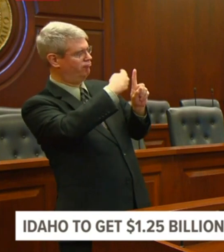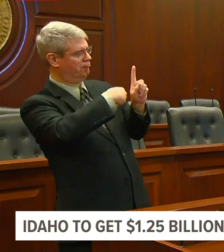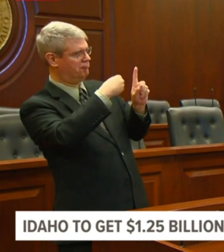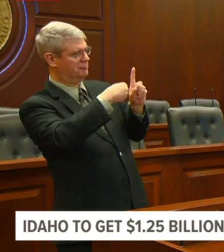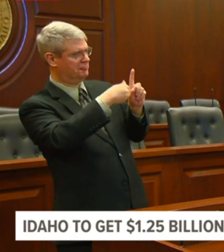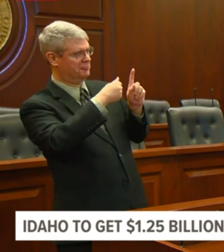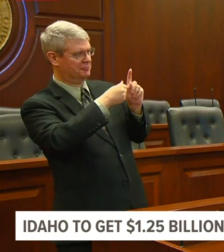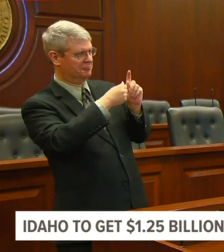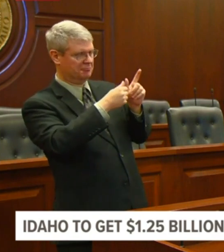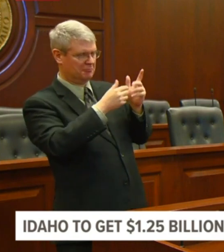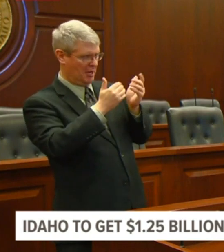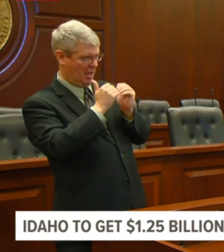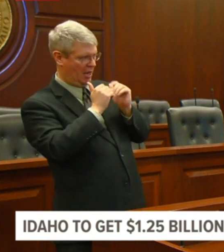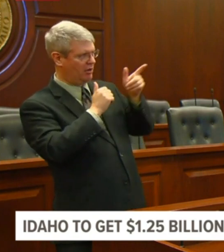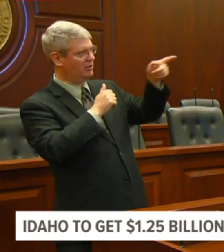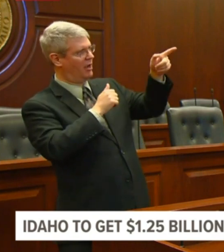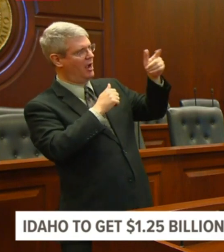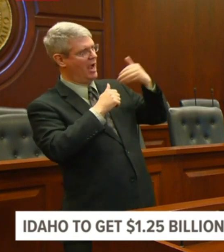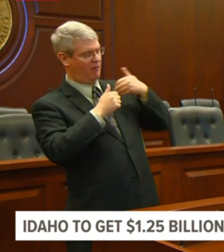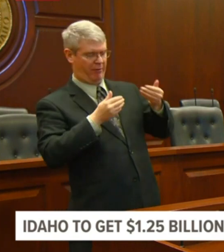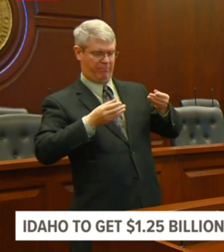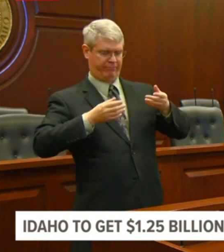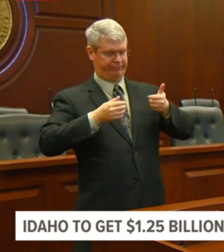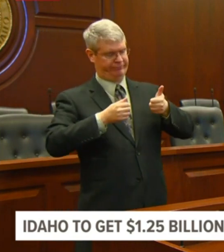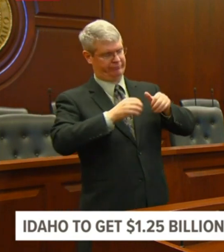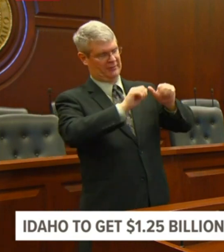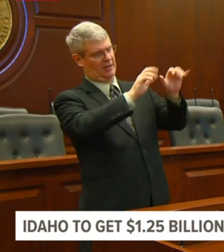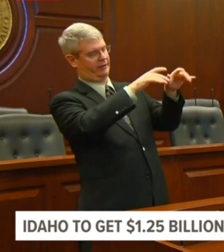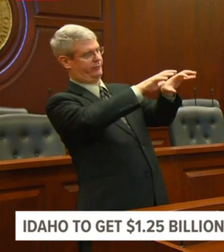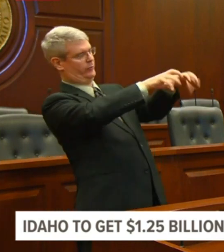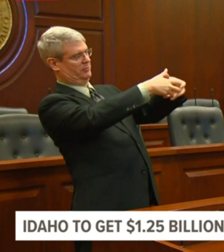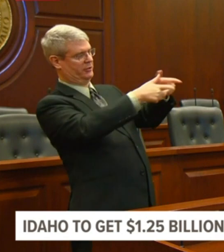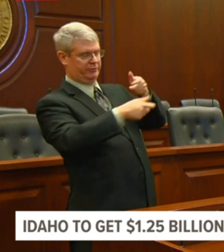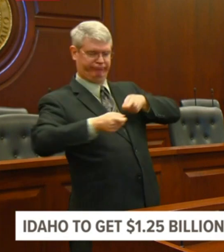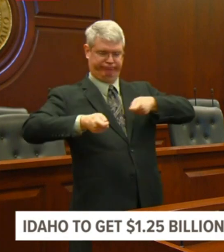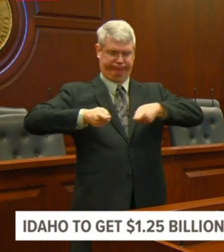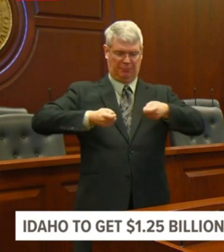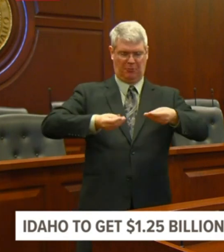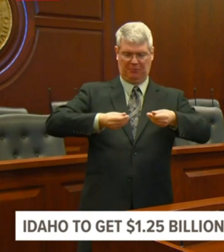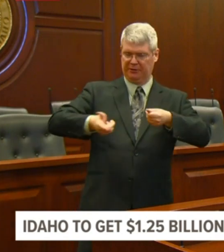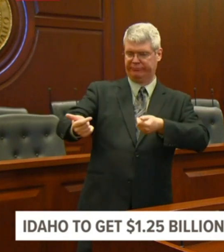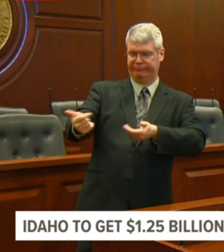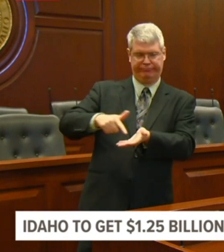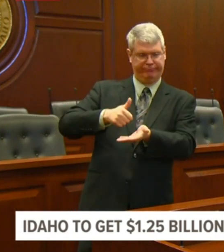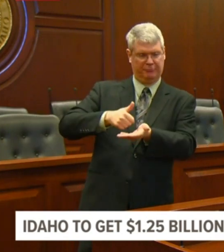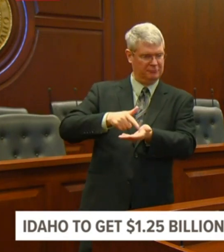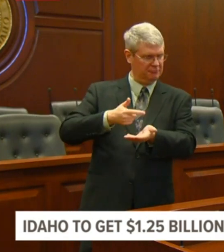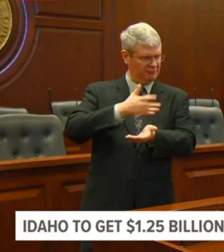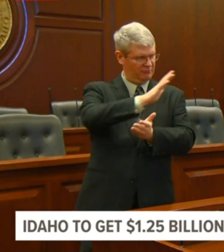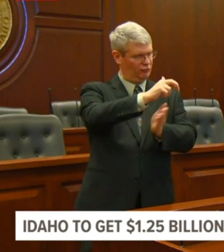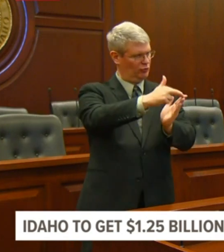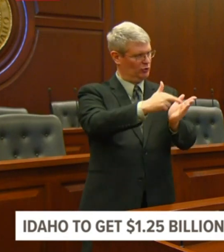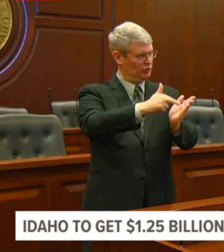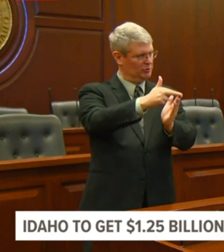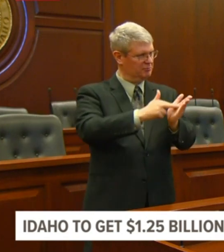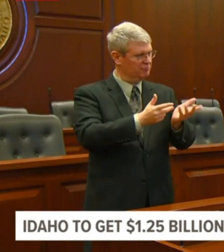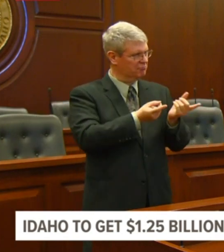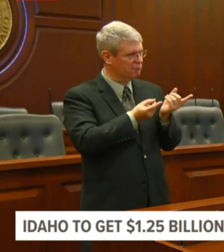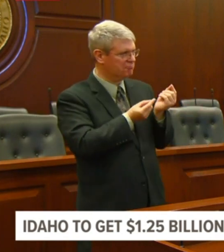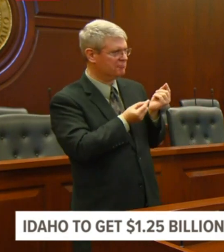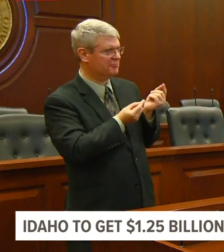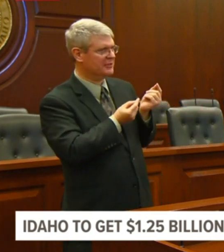I think the last, but those were mainly in the healthcare area. I,